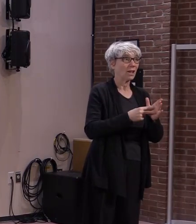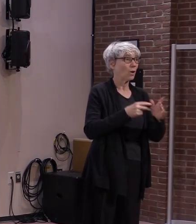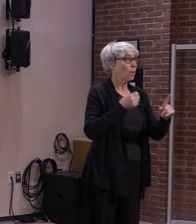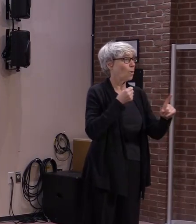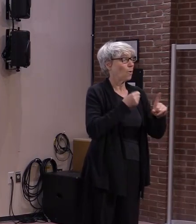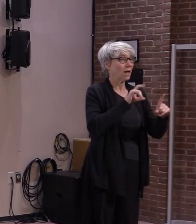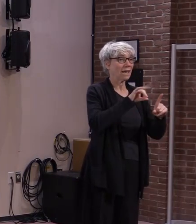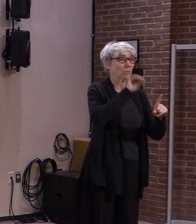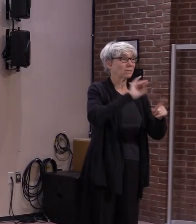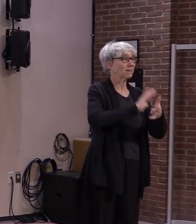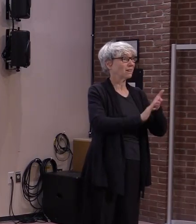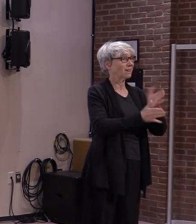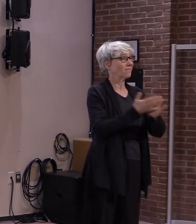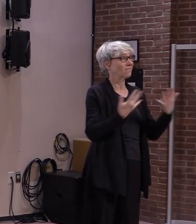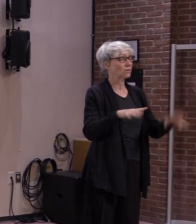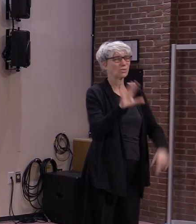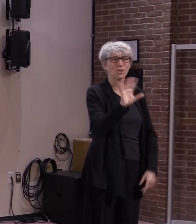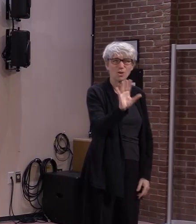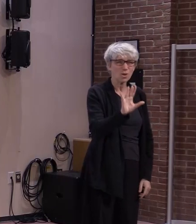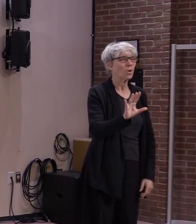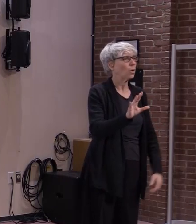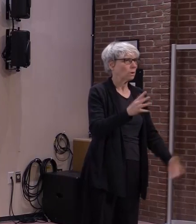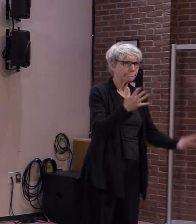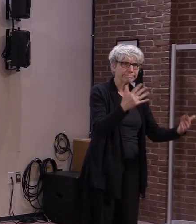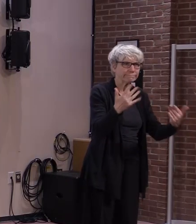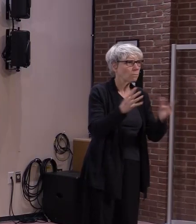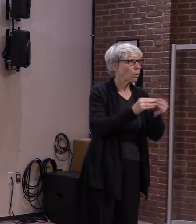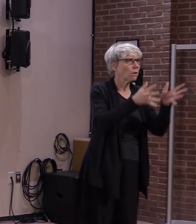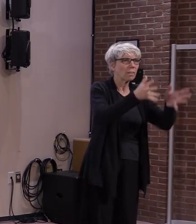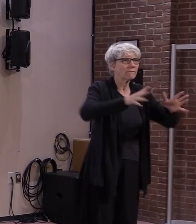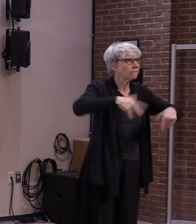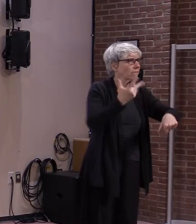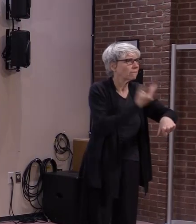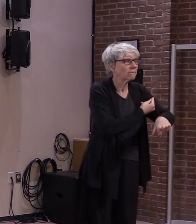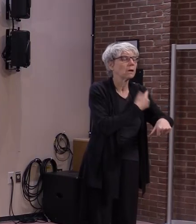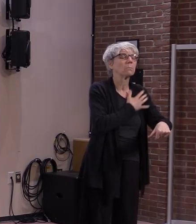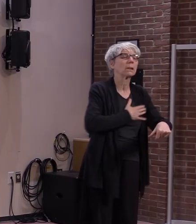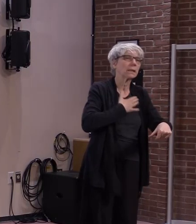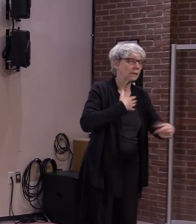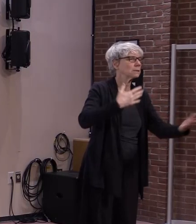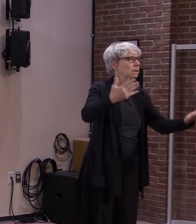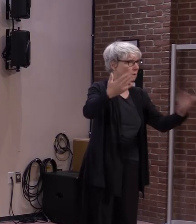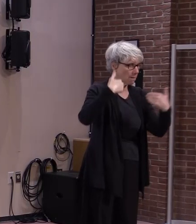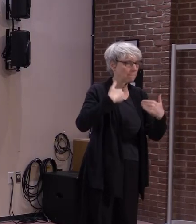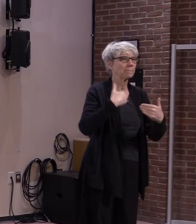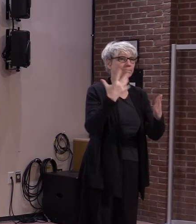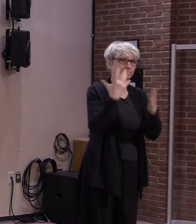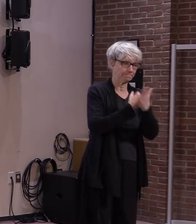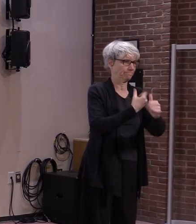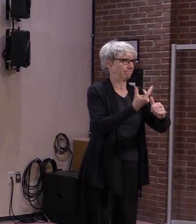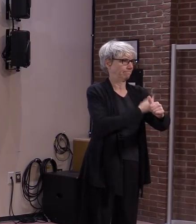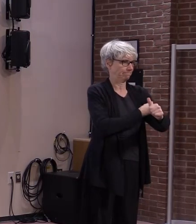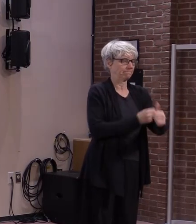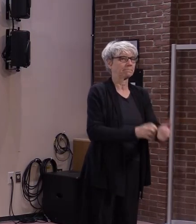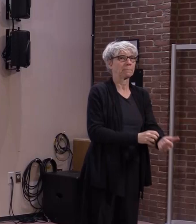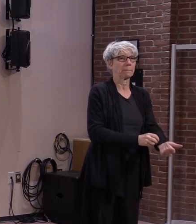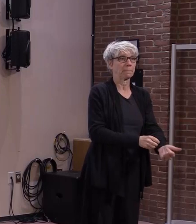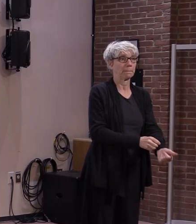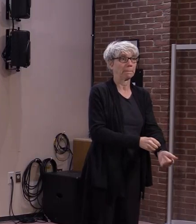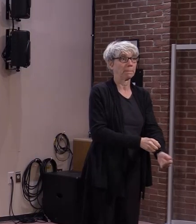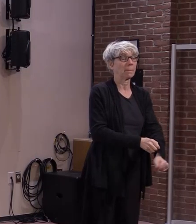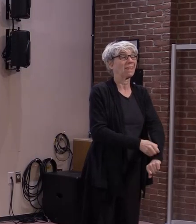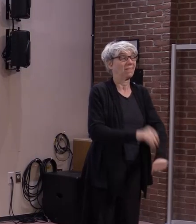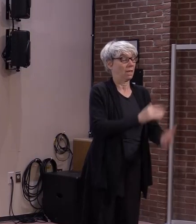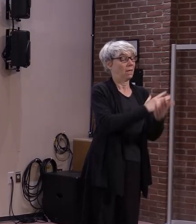to get a shot, and we hope you take advantage of those for those that have not been vaccinated. And then I'll wrap up with an